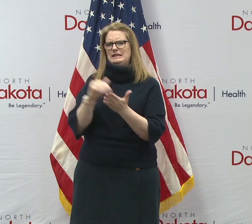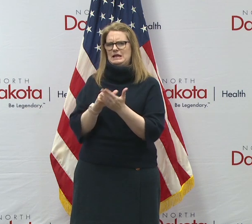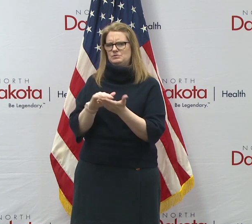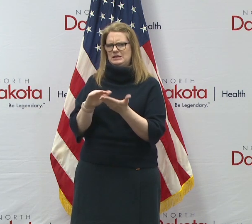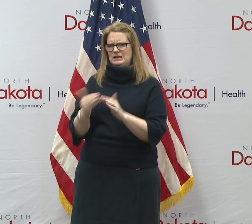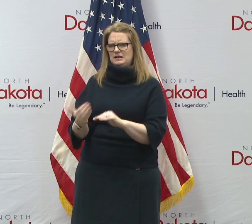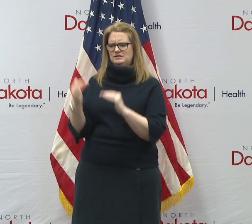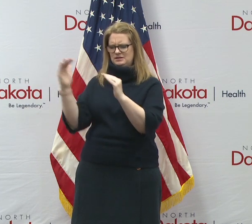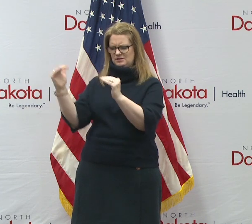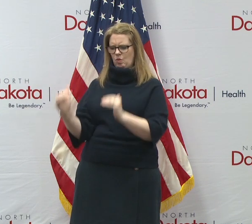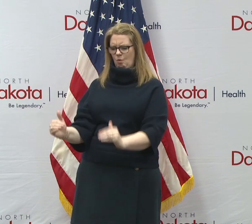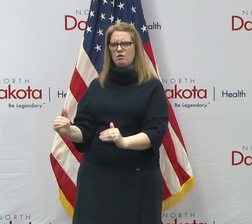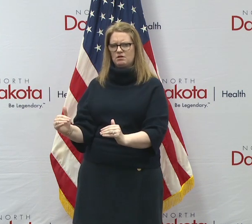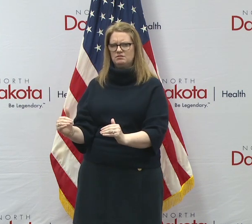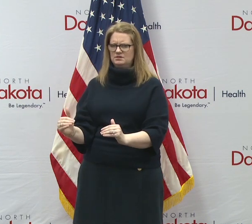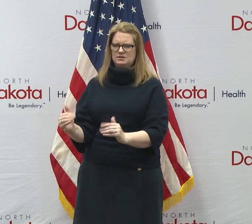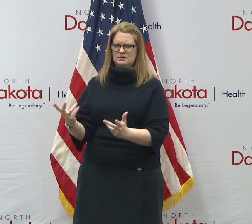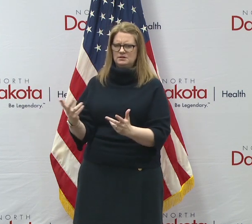uh,